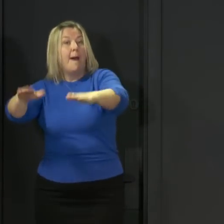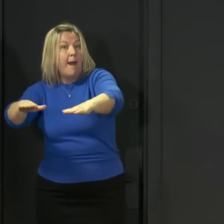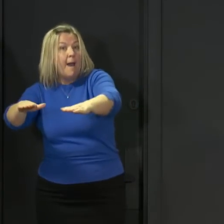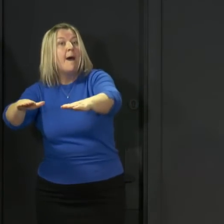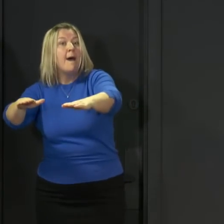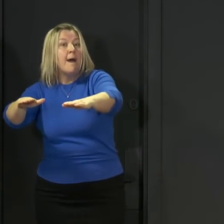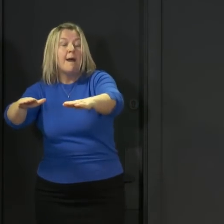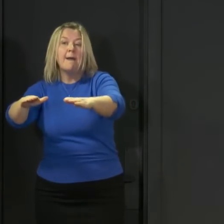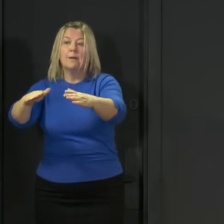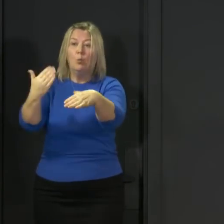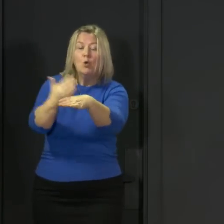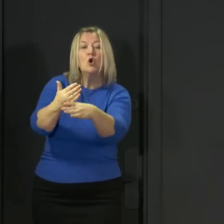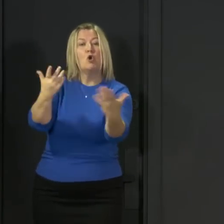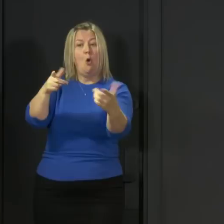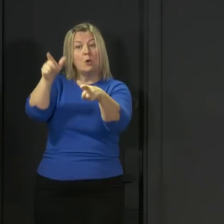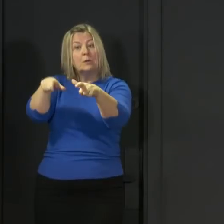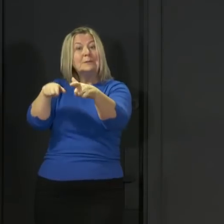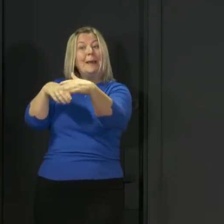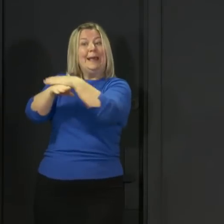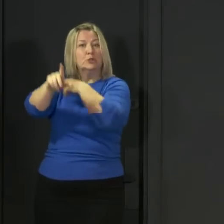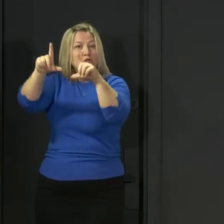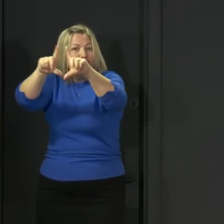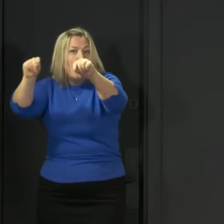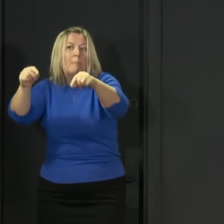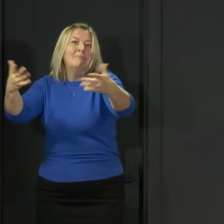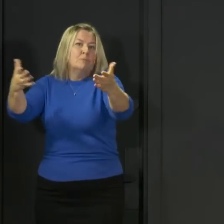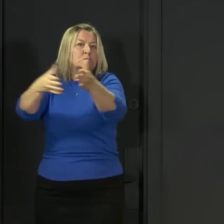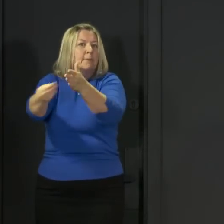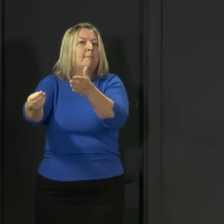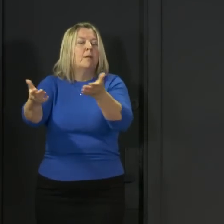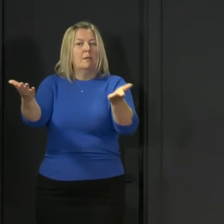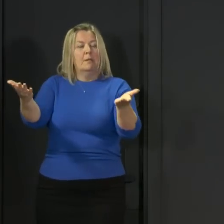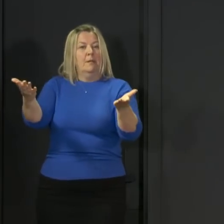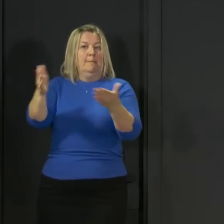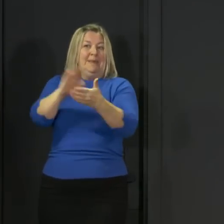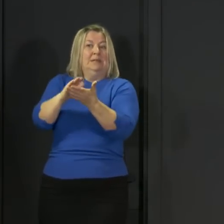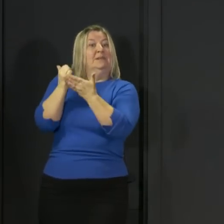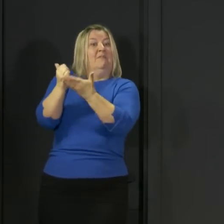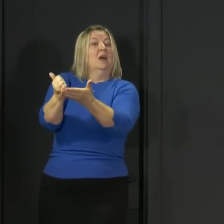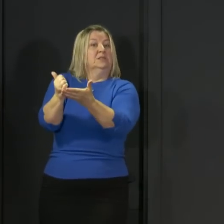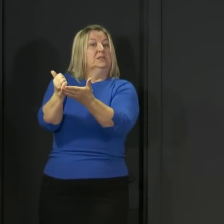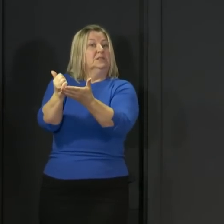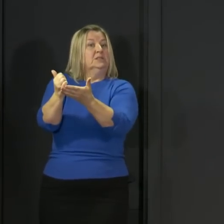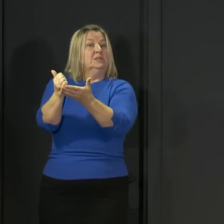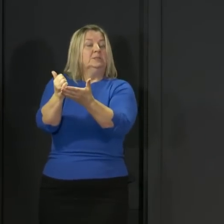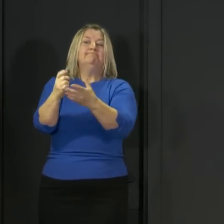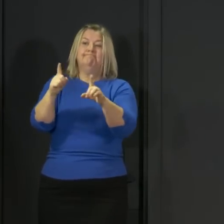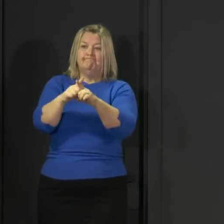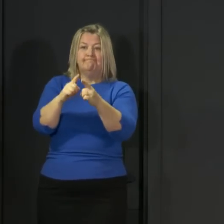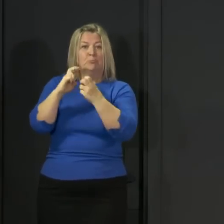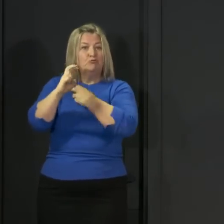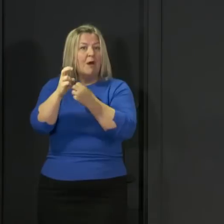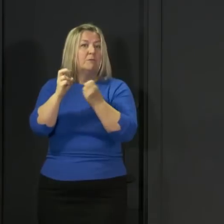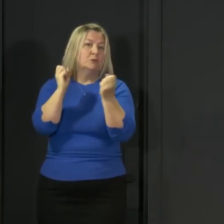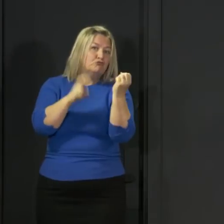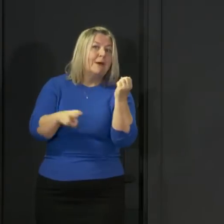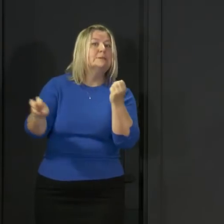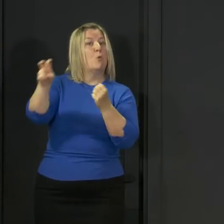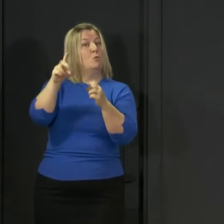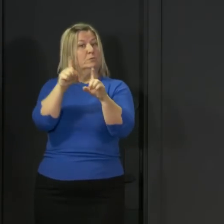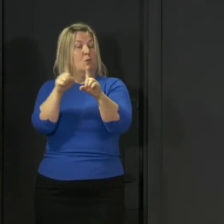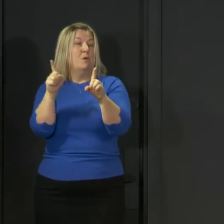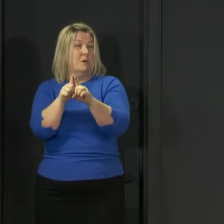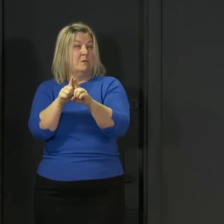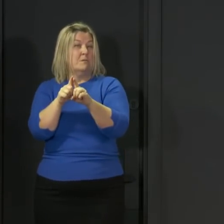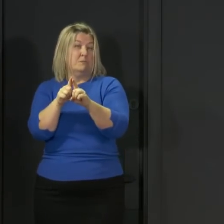safe in advance of further changes, as well as setting out advice on travel and transport. So within